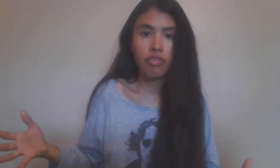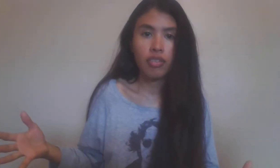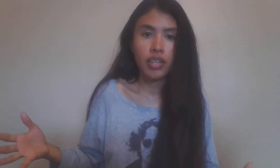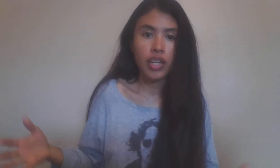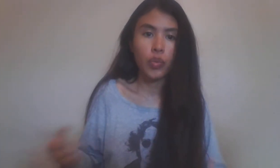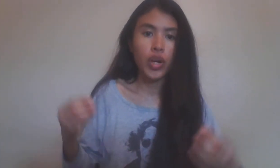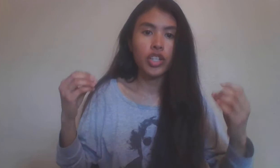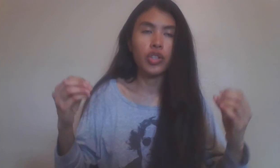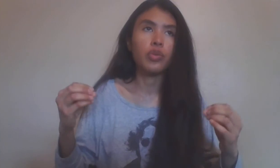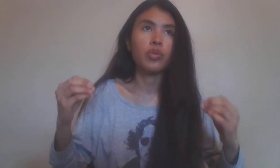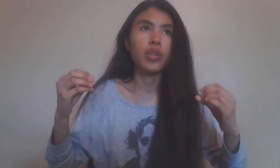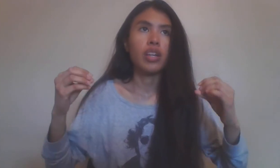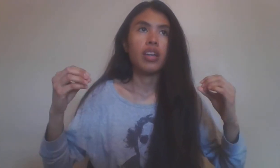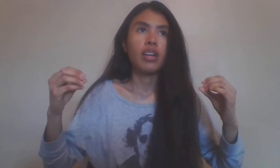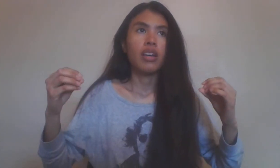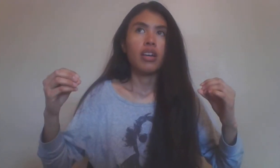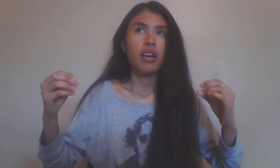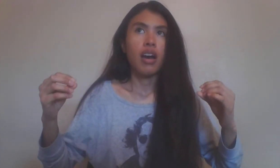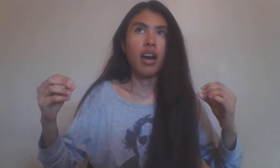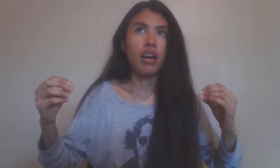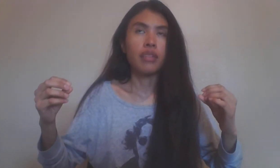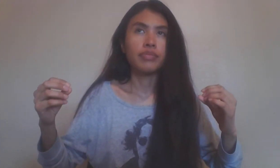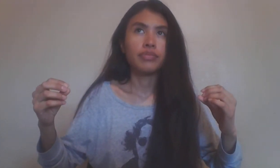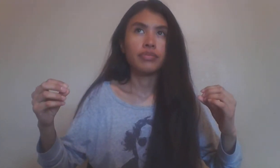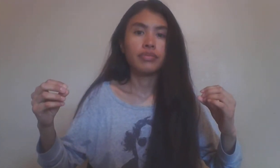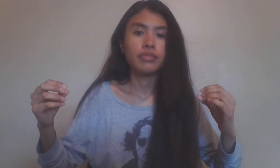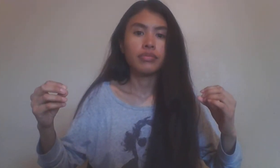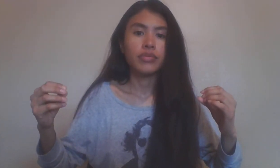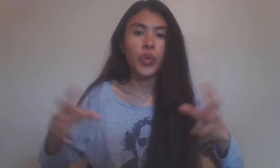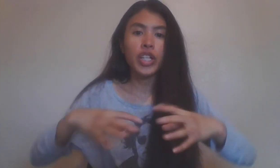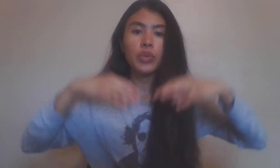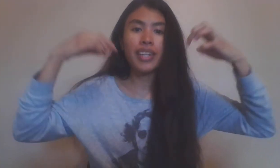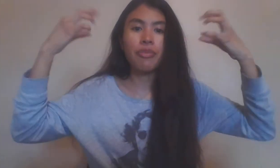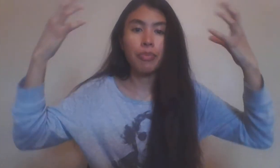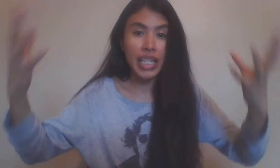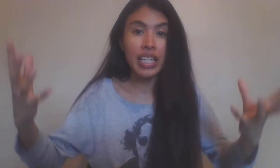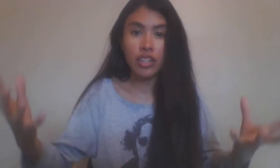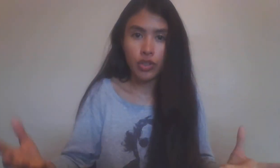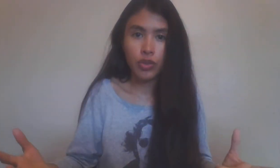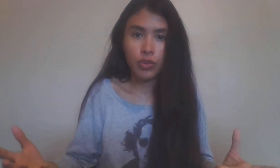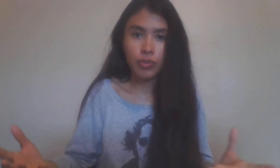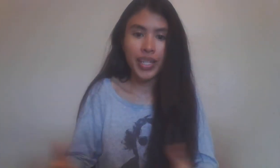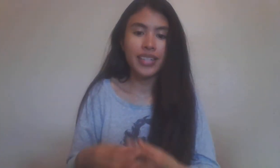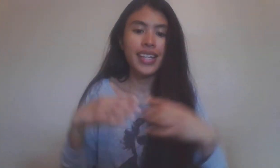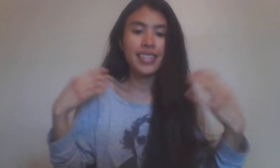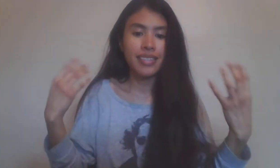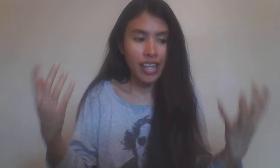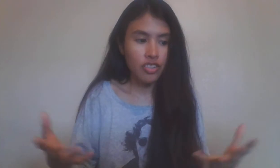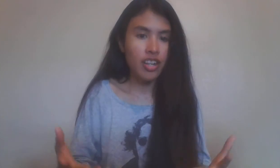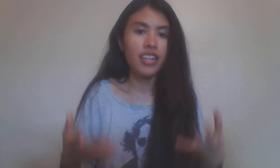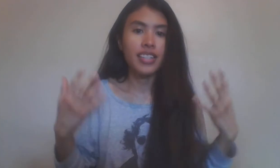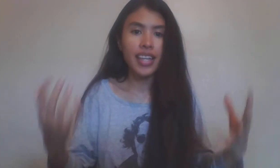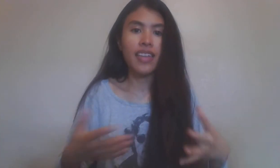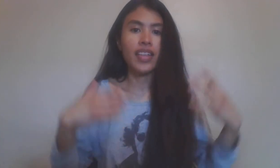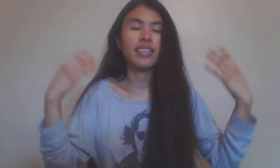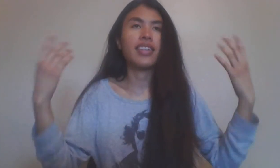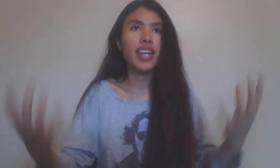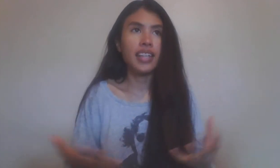and what you, um, what you give meaning to because that's Sagittarius. Again, that's the ninth